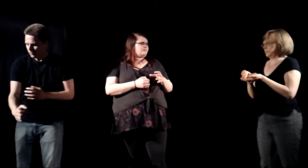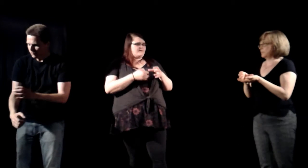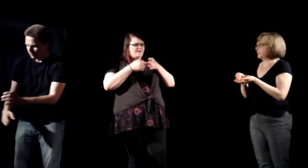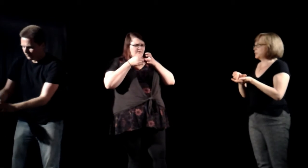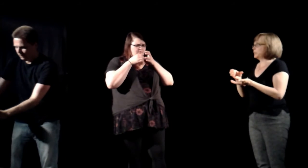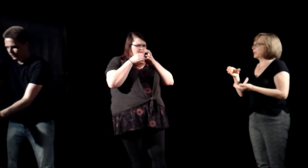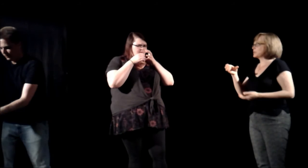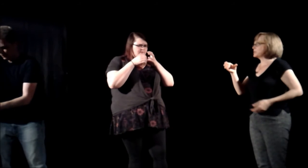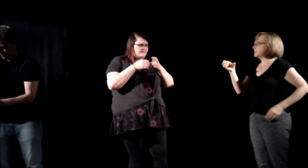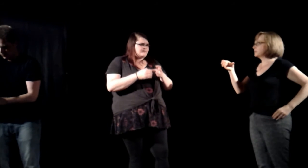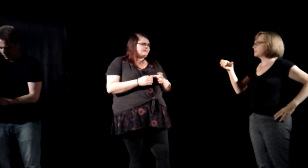Books.